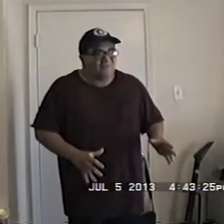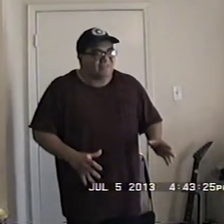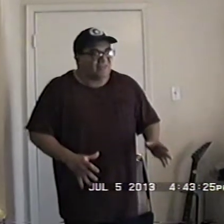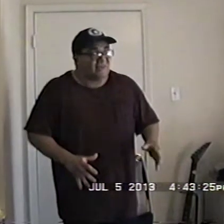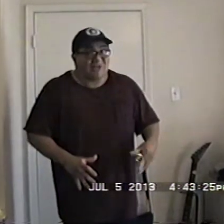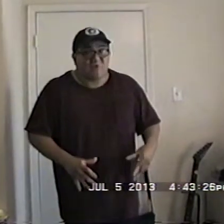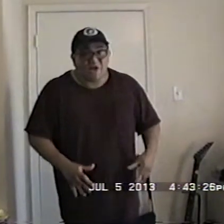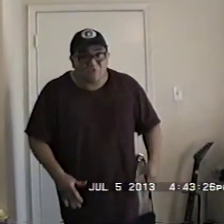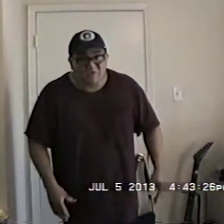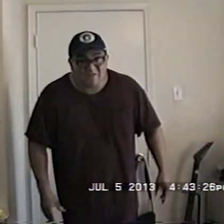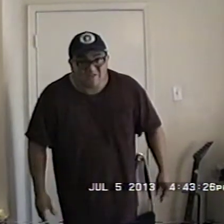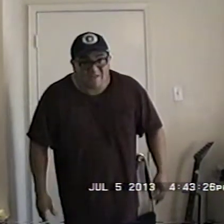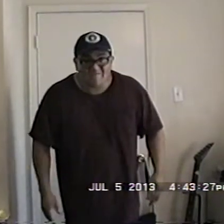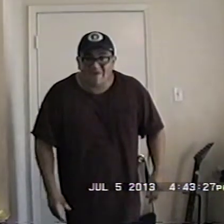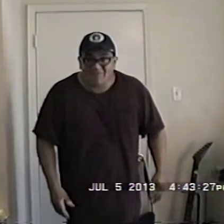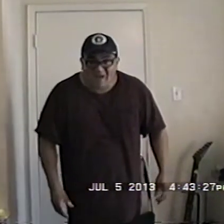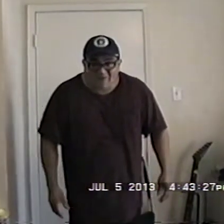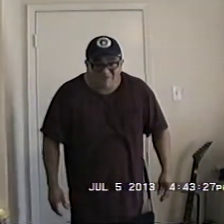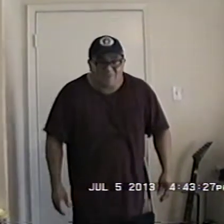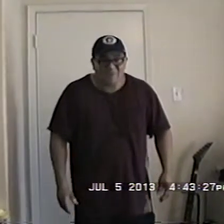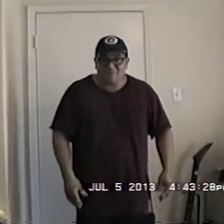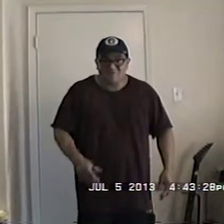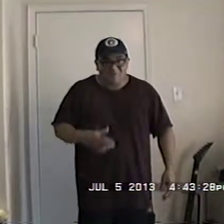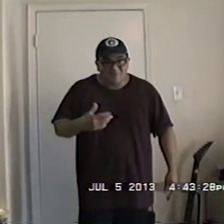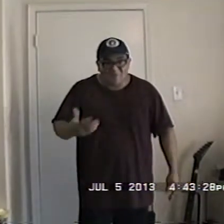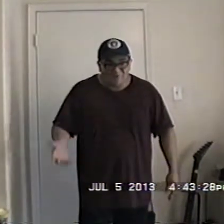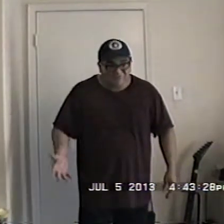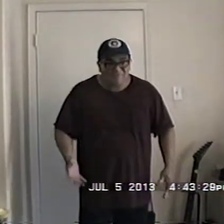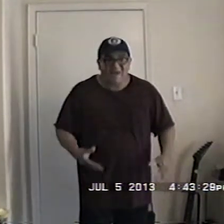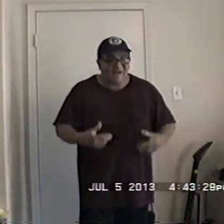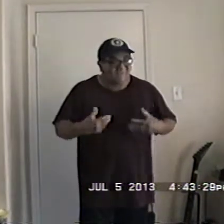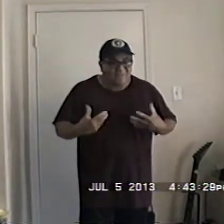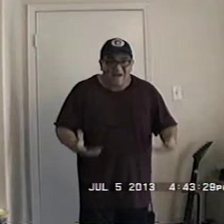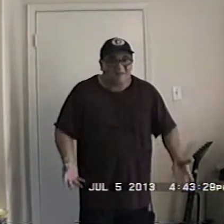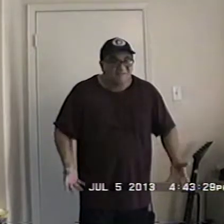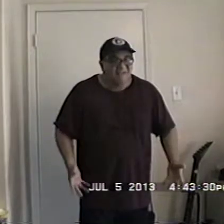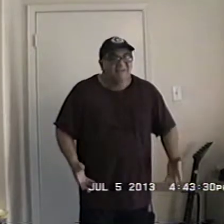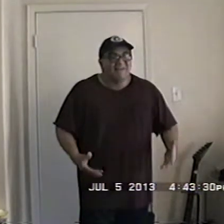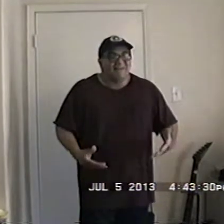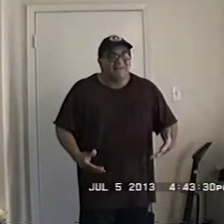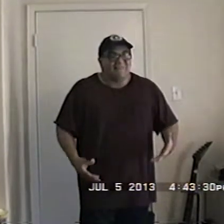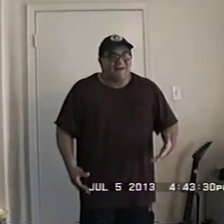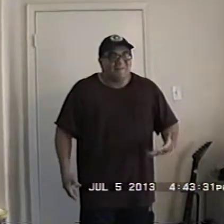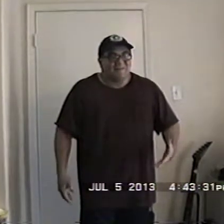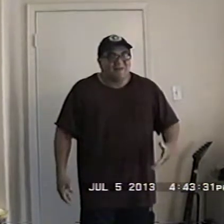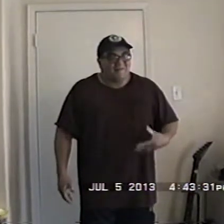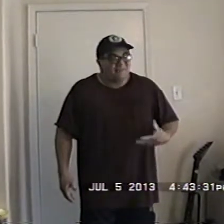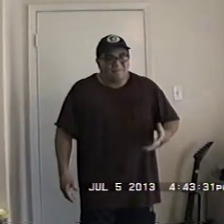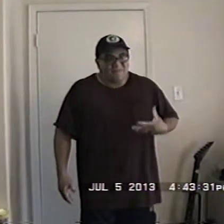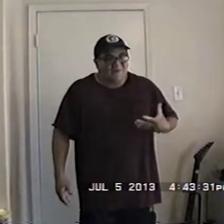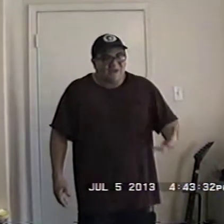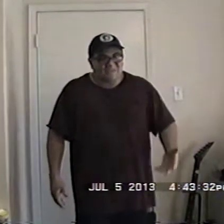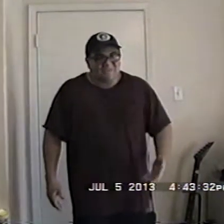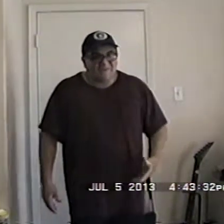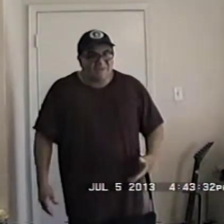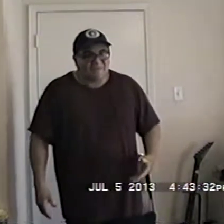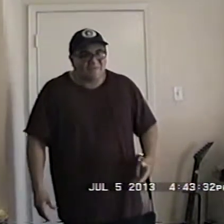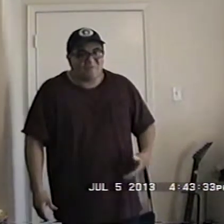wasn't until I graduated that I found out when I was looking for work I found out if I had done that I mean they were asking me if I had done a